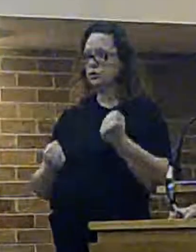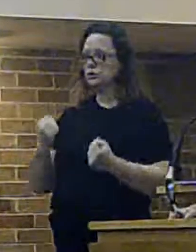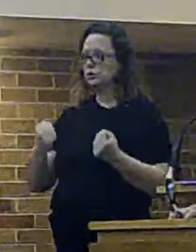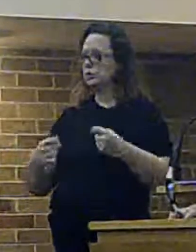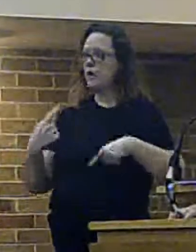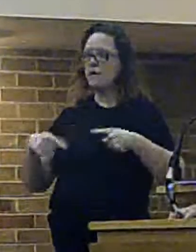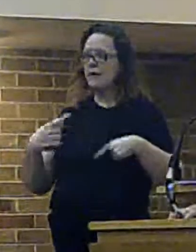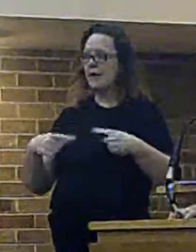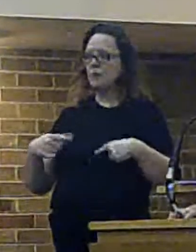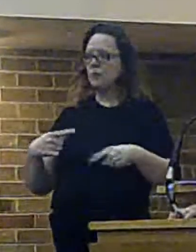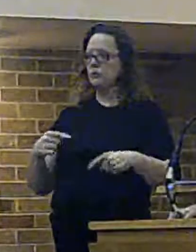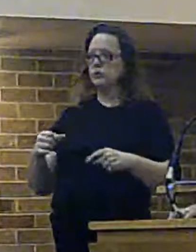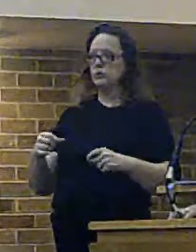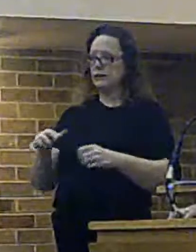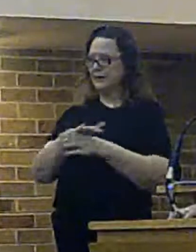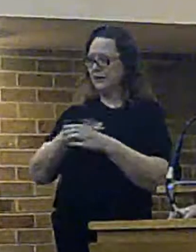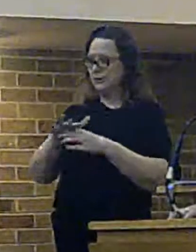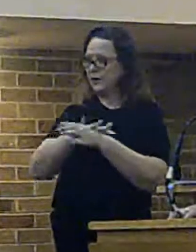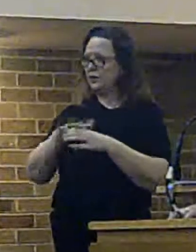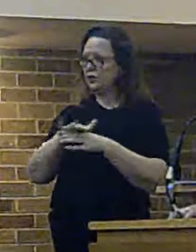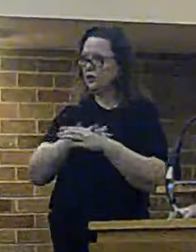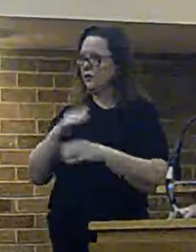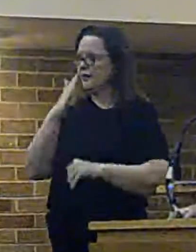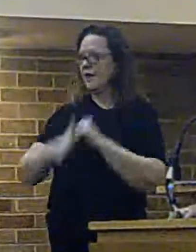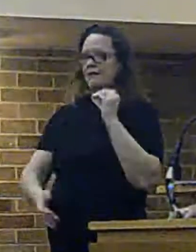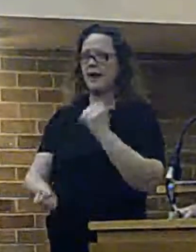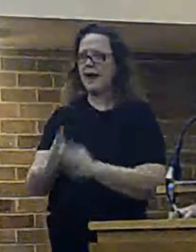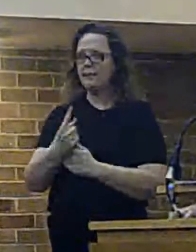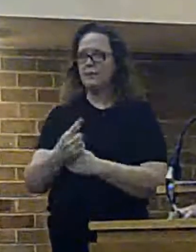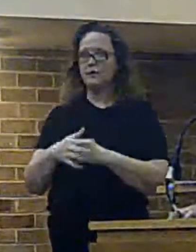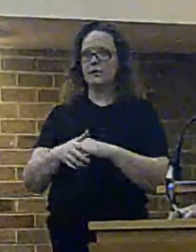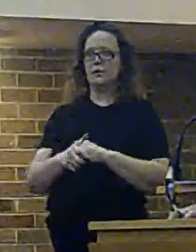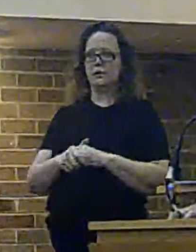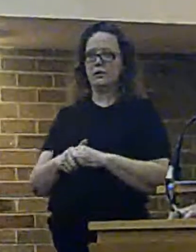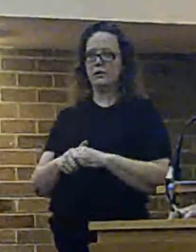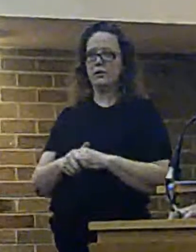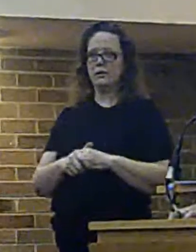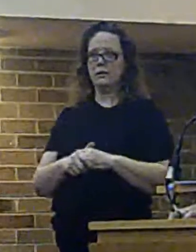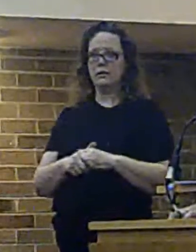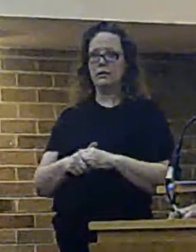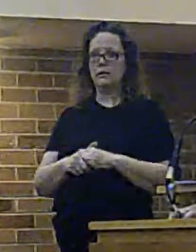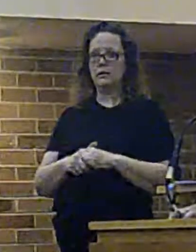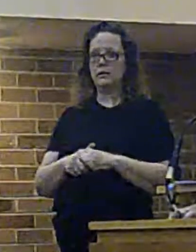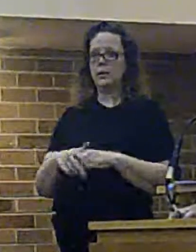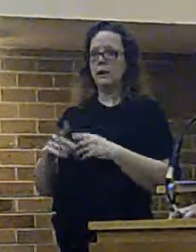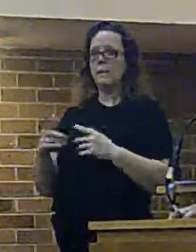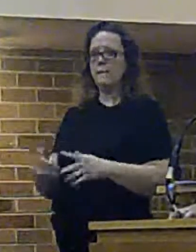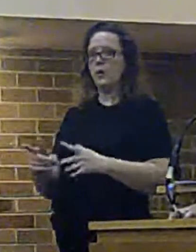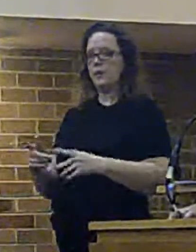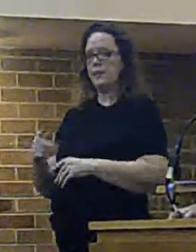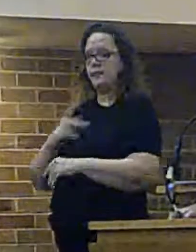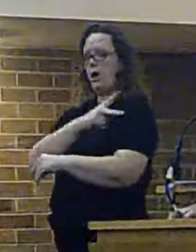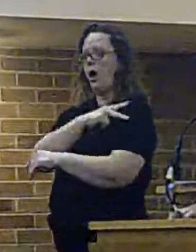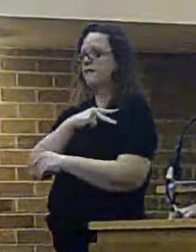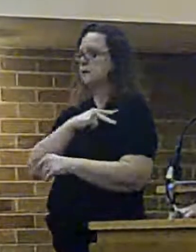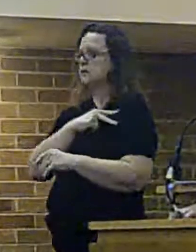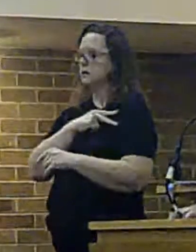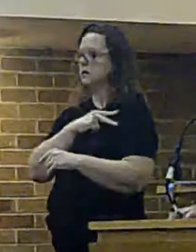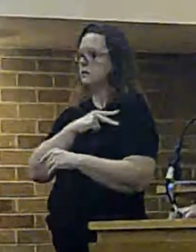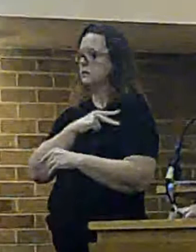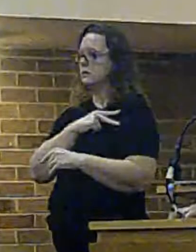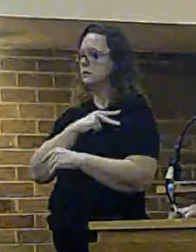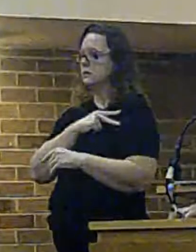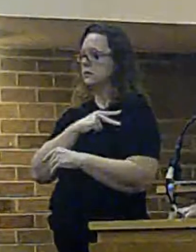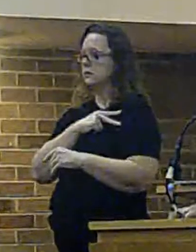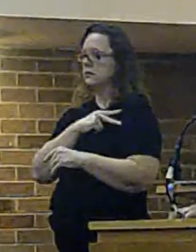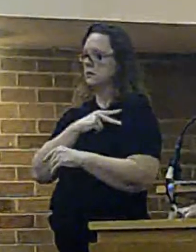we employ, not all of them are fit enough to ride a fire engine. That's not that we have